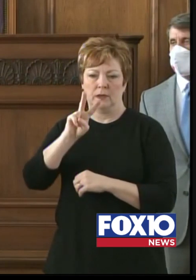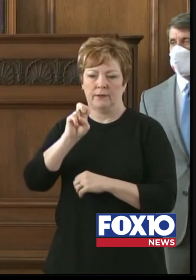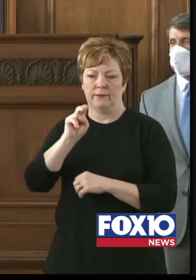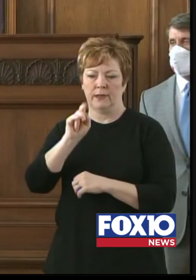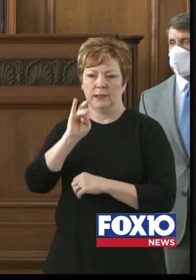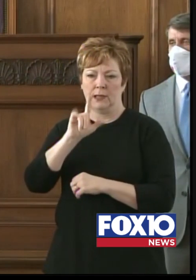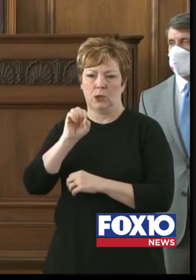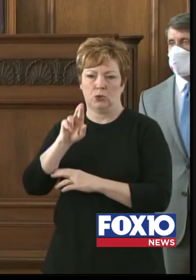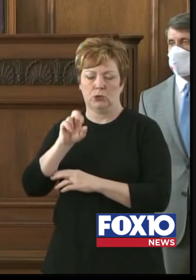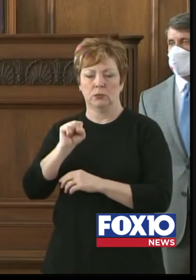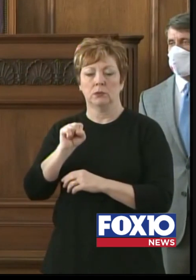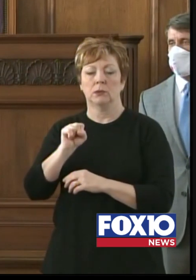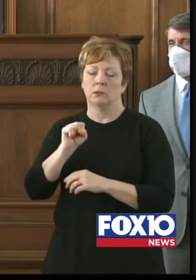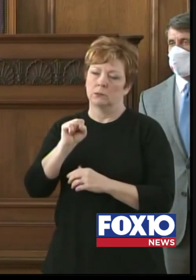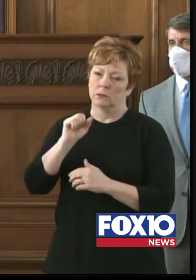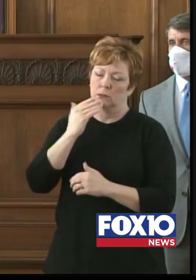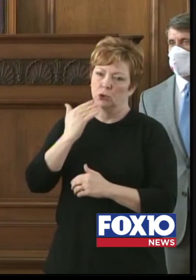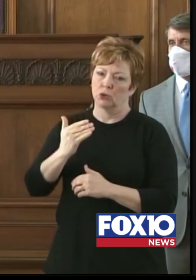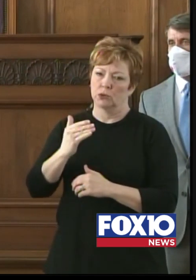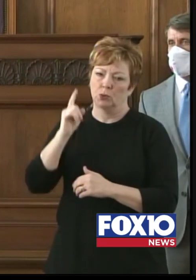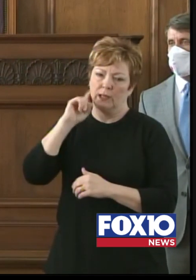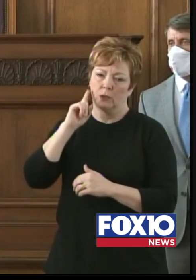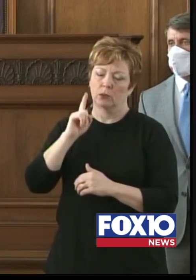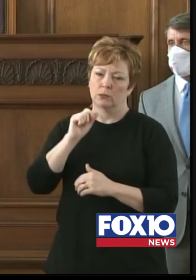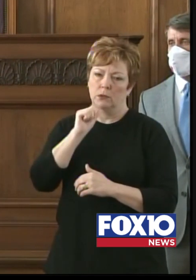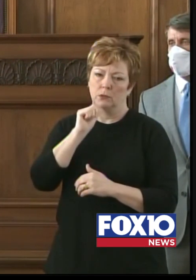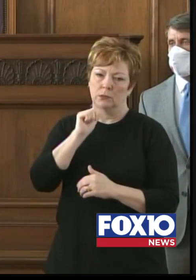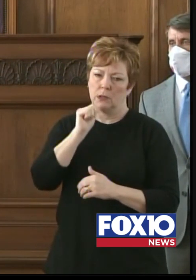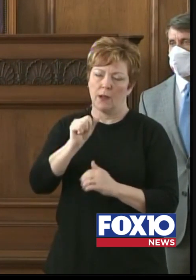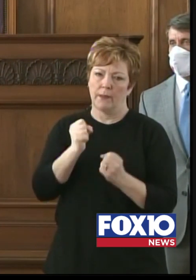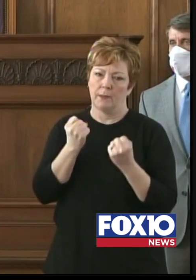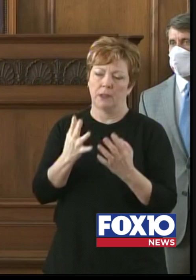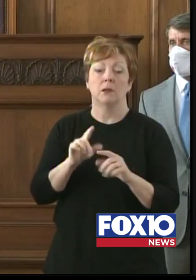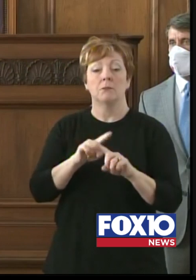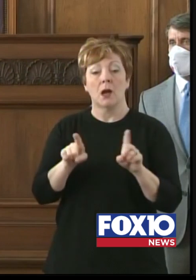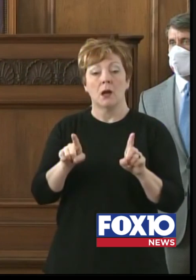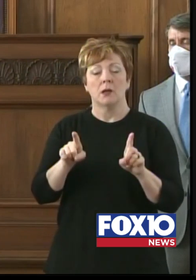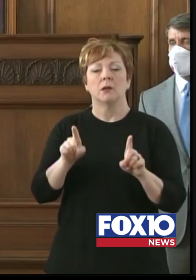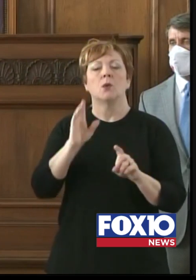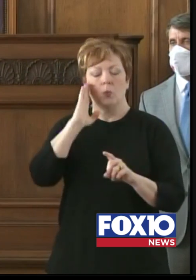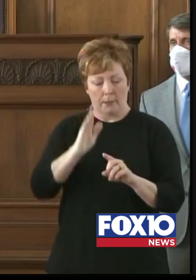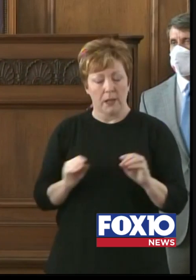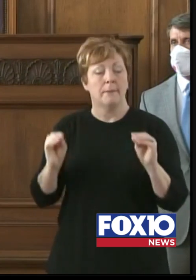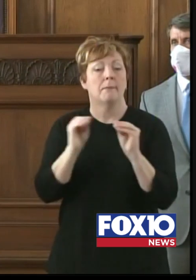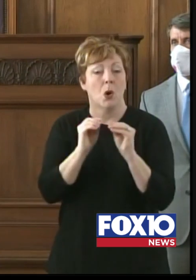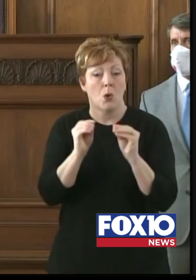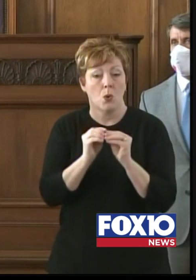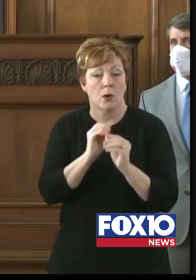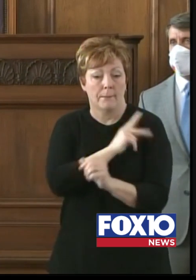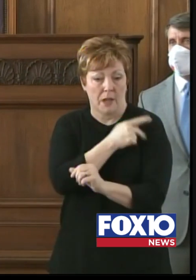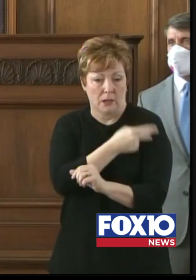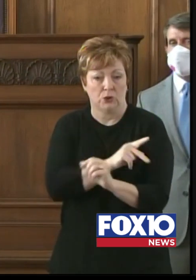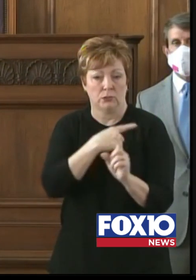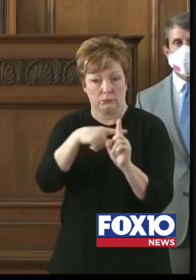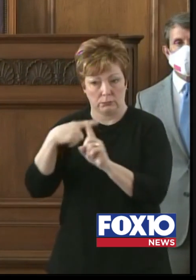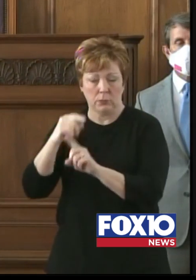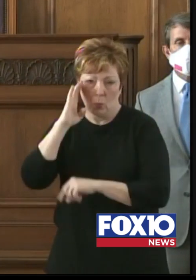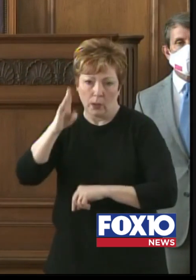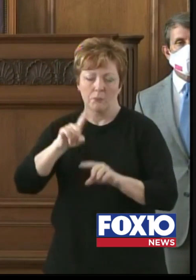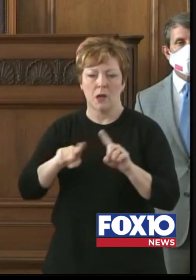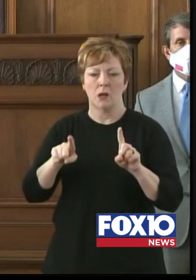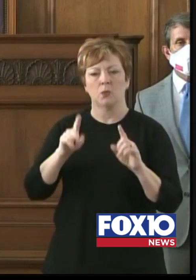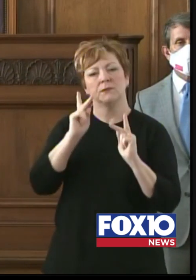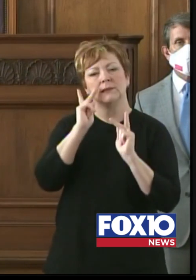diagnosed COVID-19 patients, we have seen stabilization, a leveling off, if you will, in the amount of